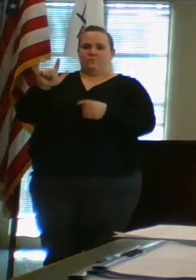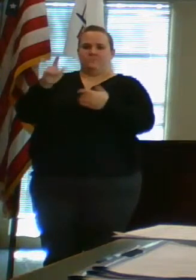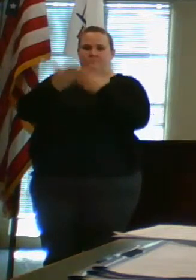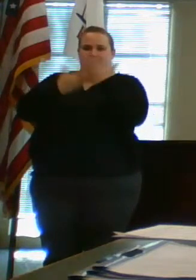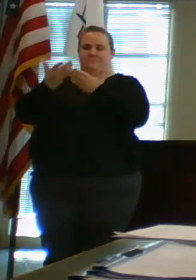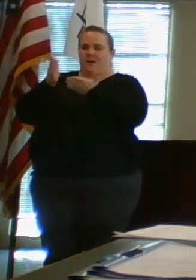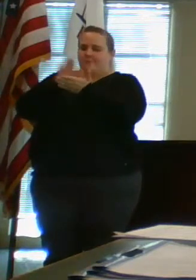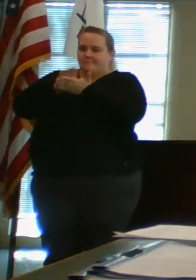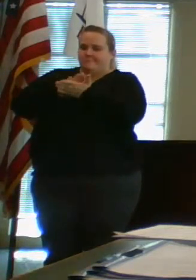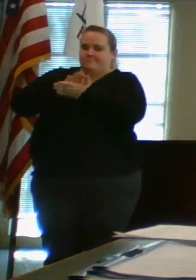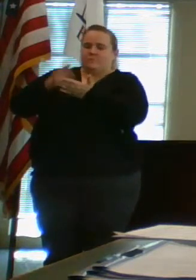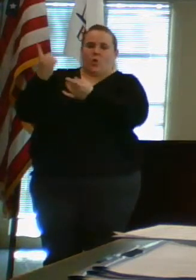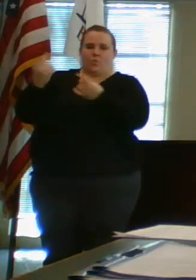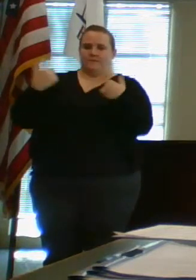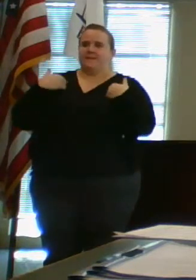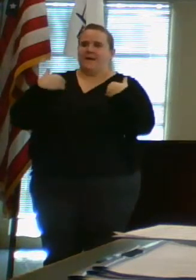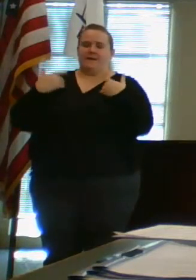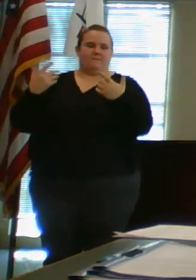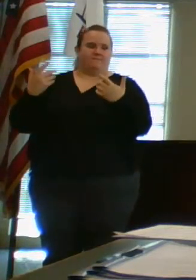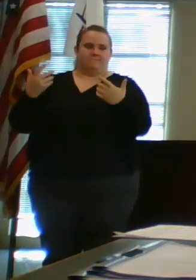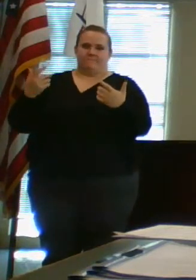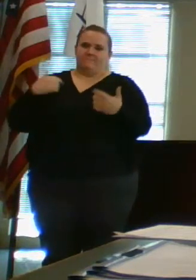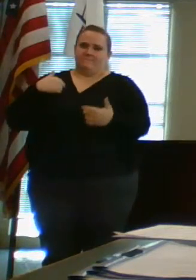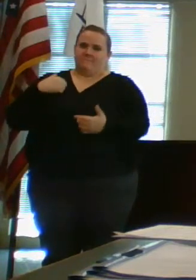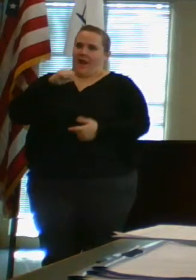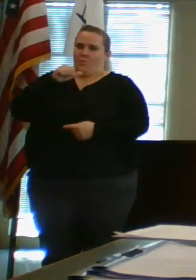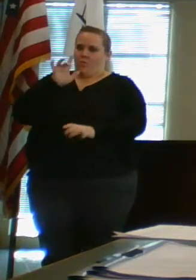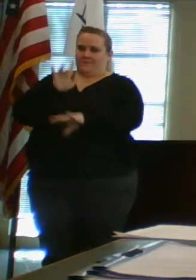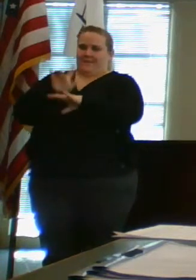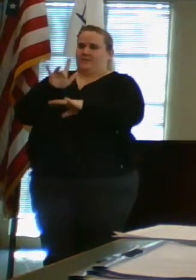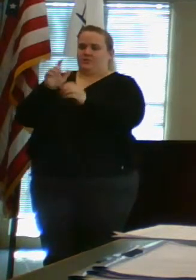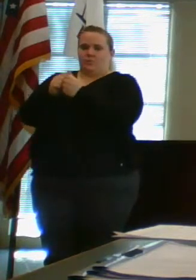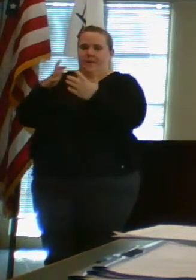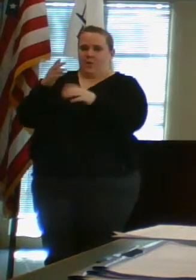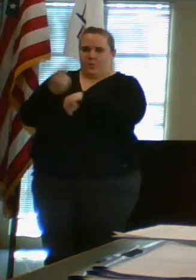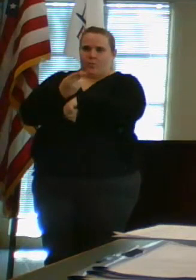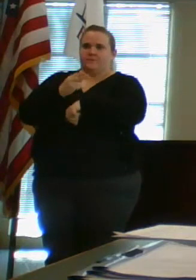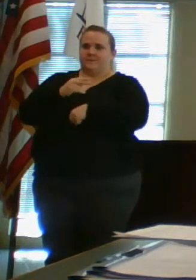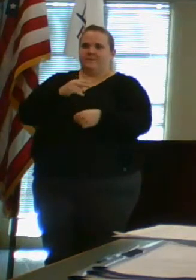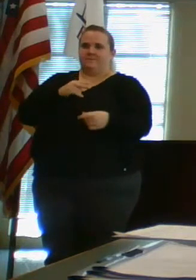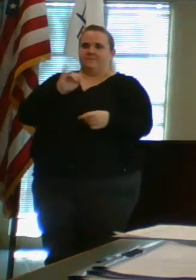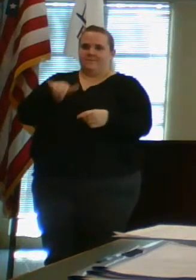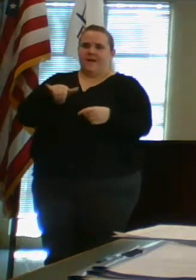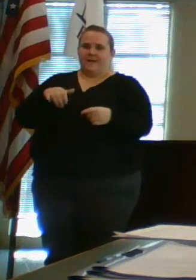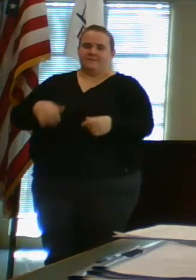I go, I have it in my hand, and I won't touch anything without using a light.